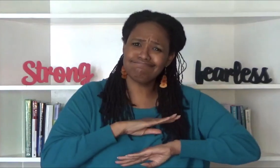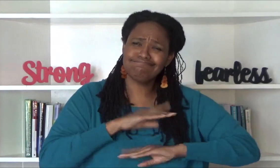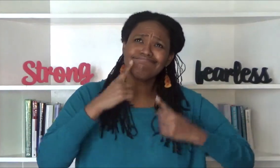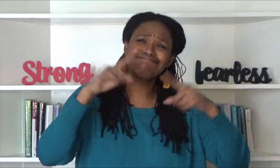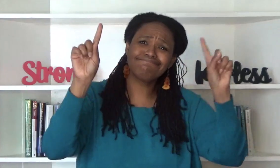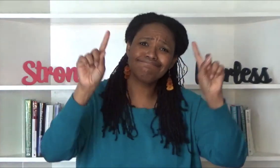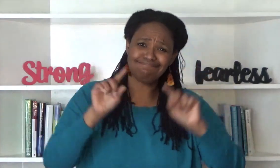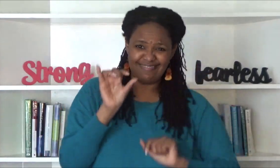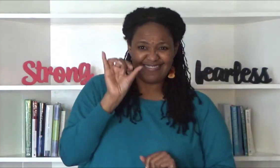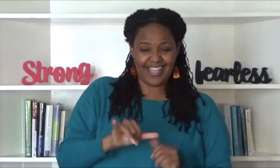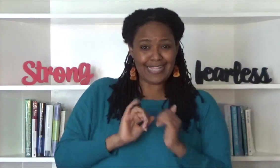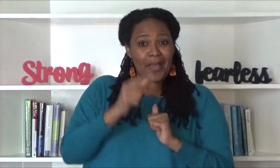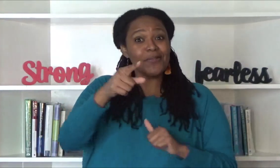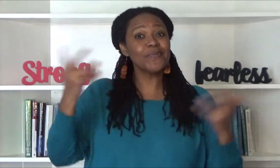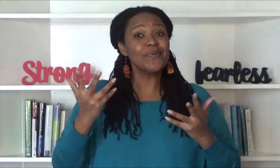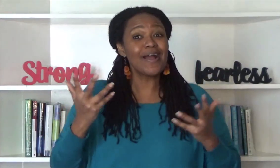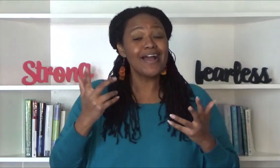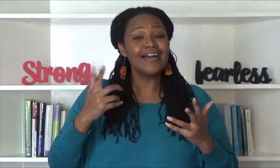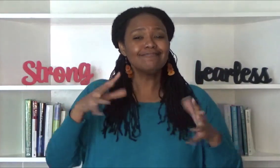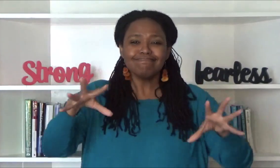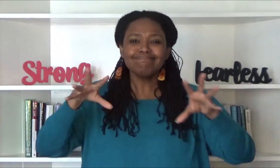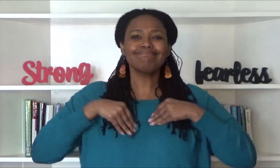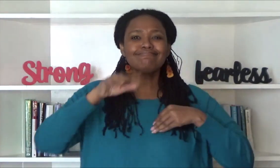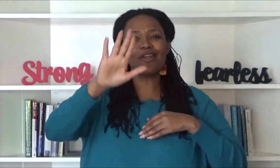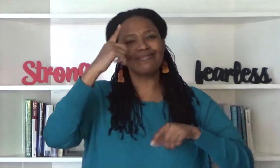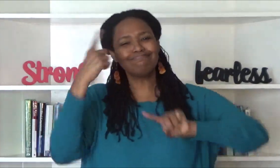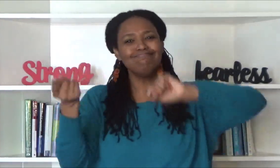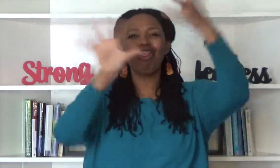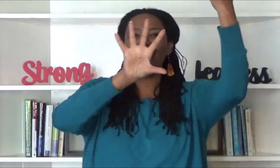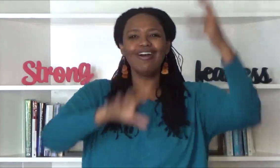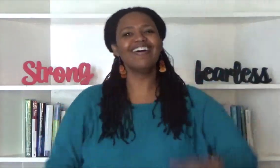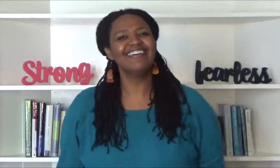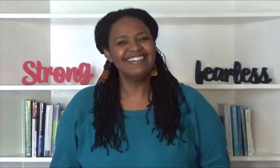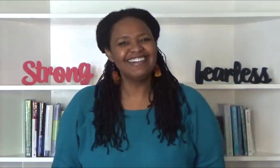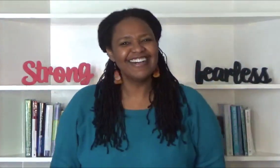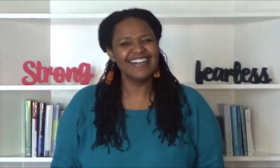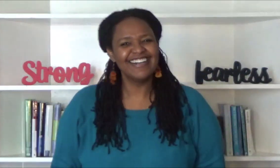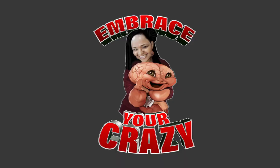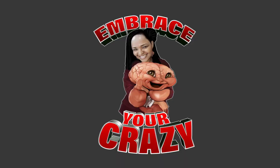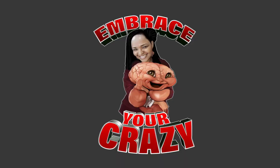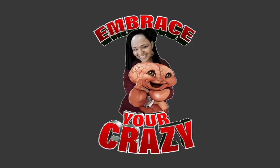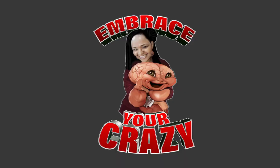this is how you embrace your crazy you and and and Thank you.